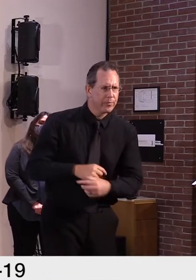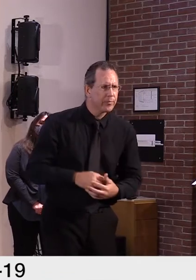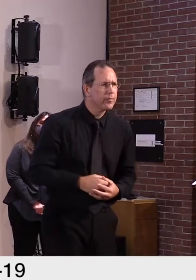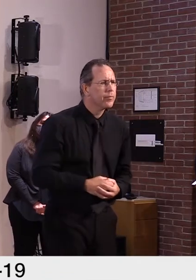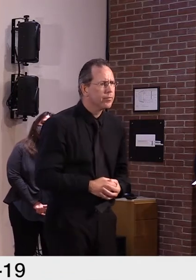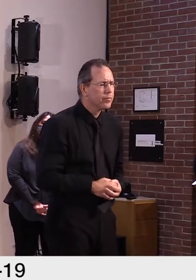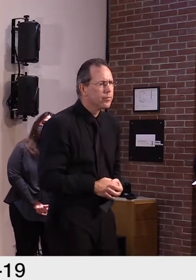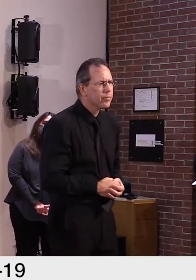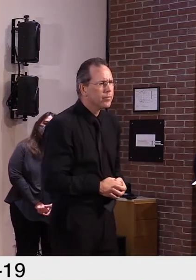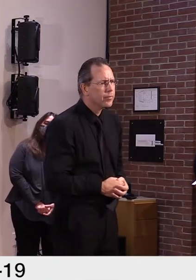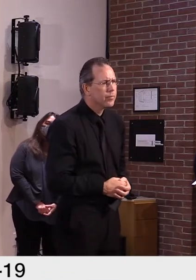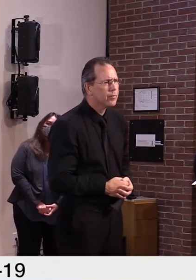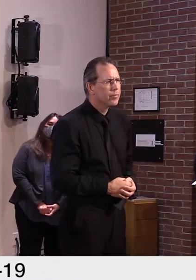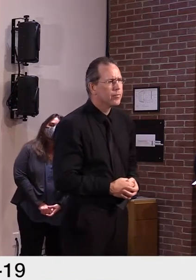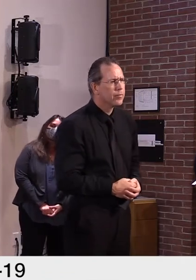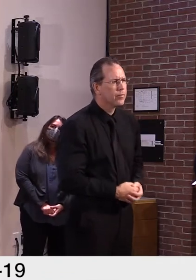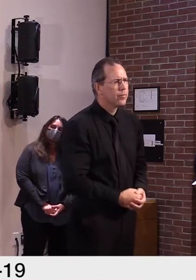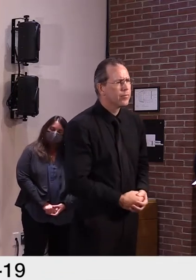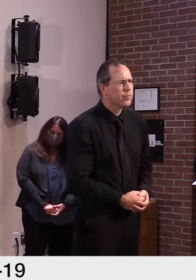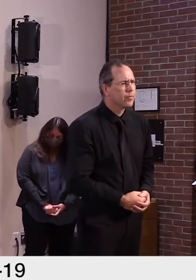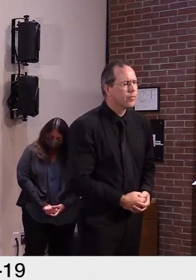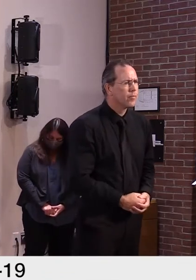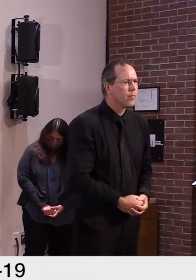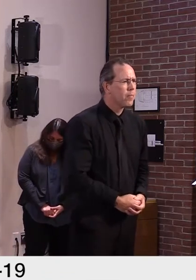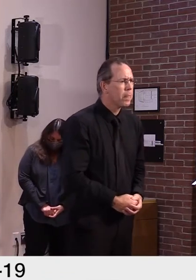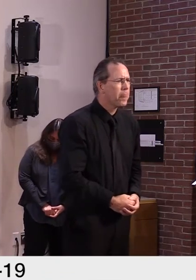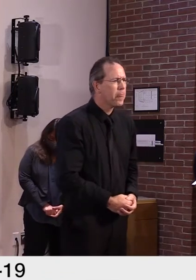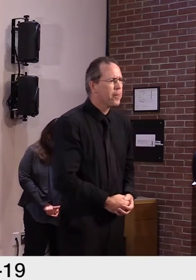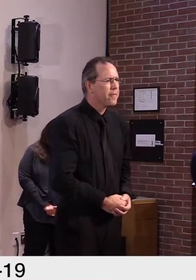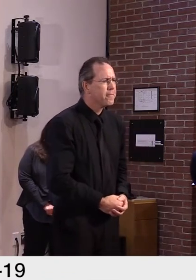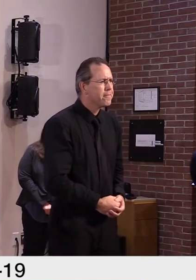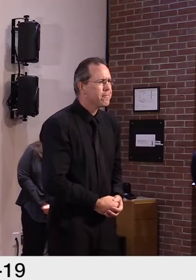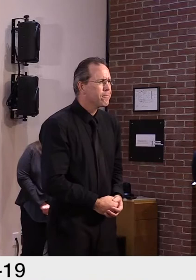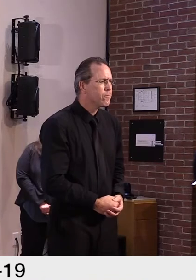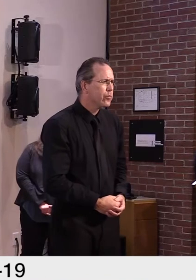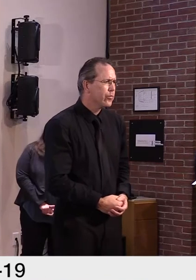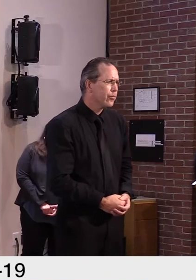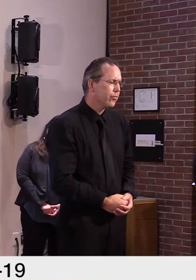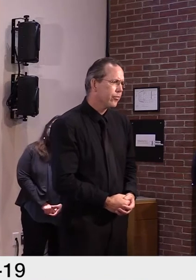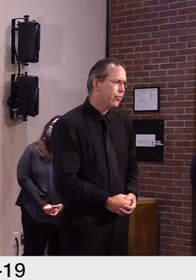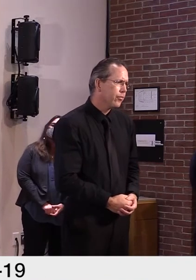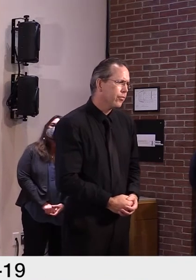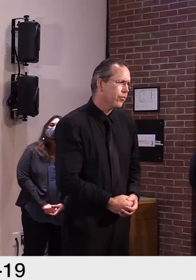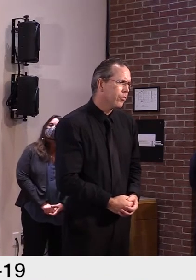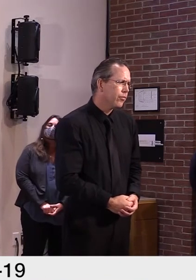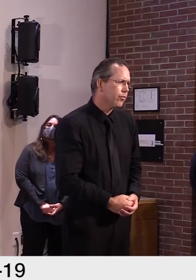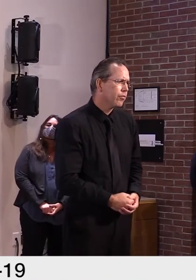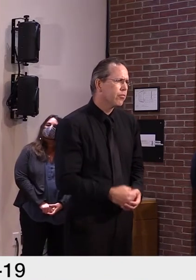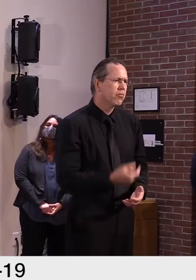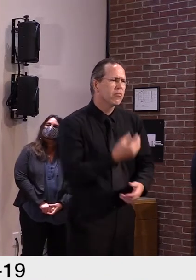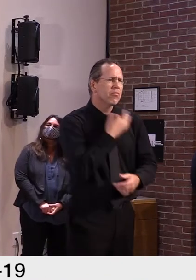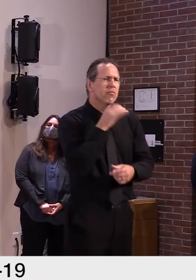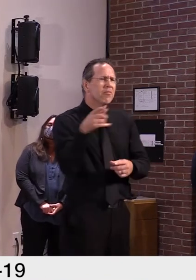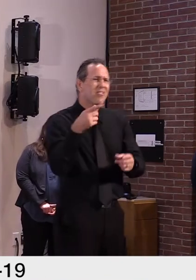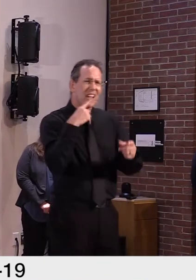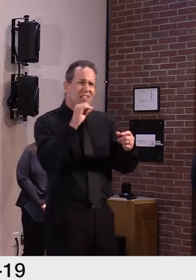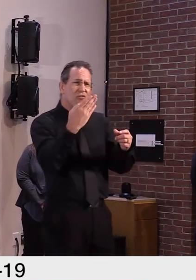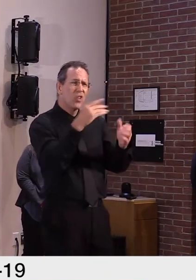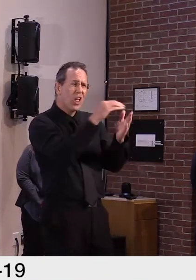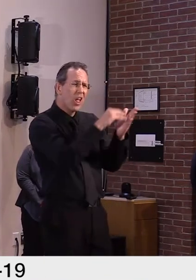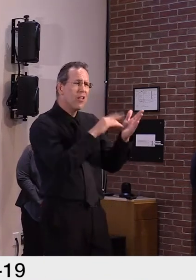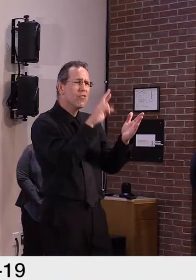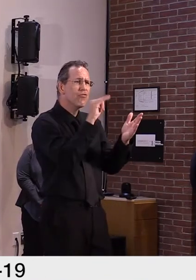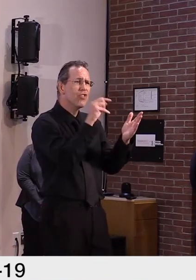Could you elaborate and explain, you know, why you think that and how they're skewed? Yeah, it's, you know, I think it's, I'll let